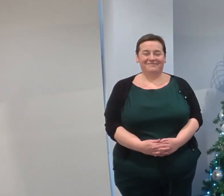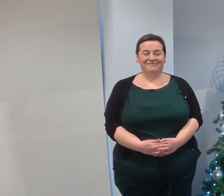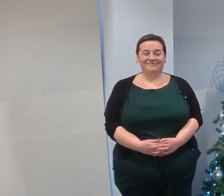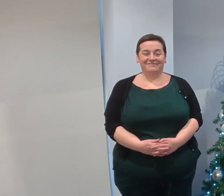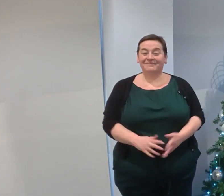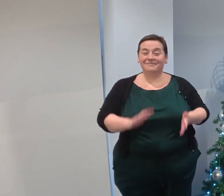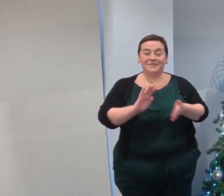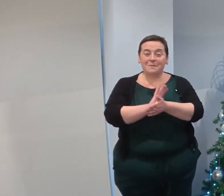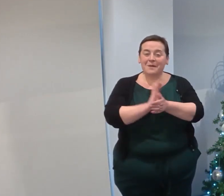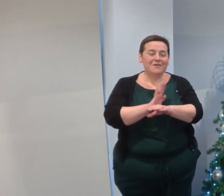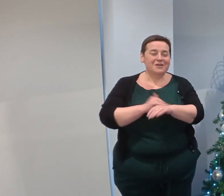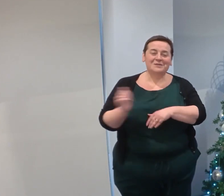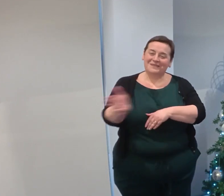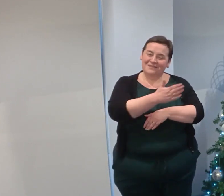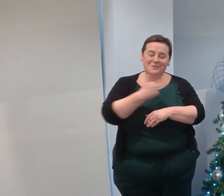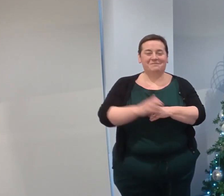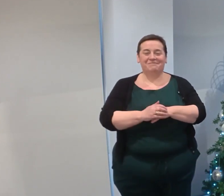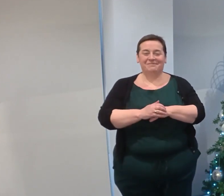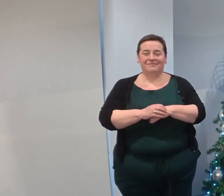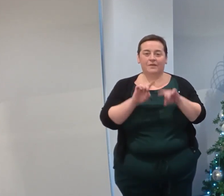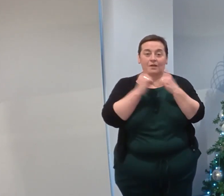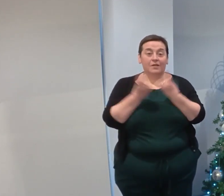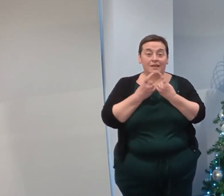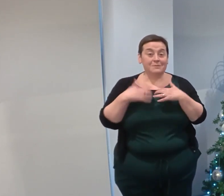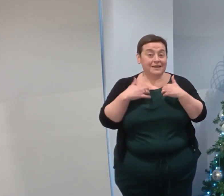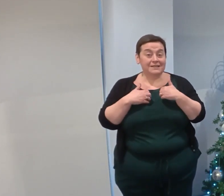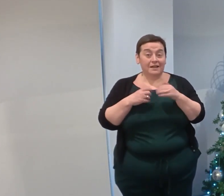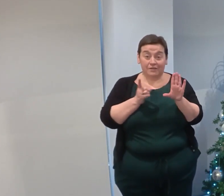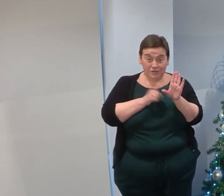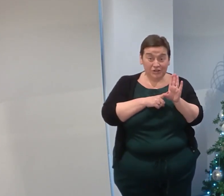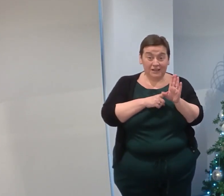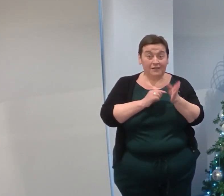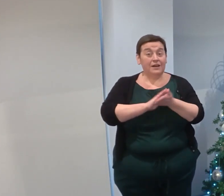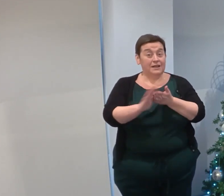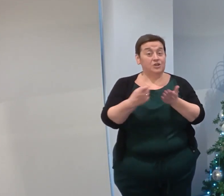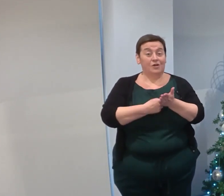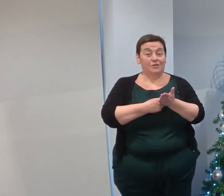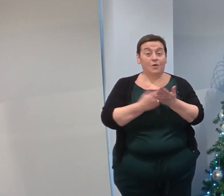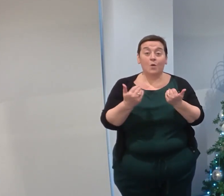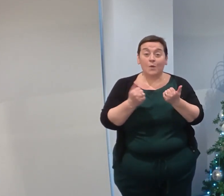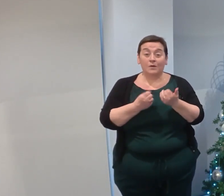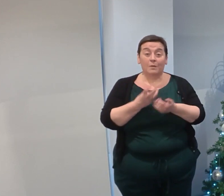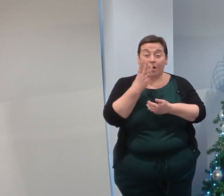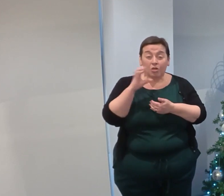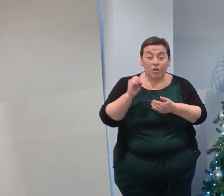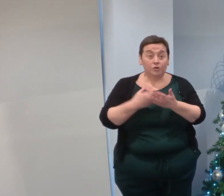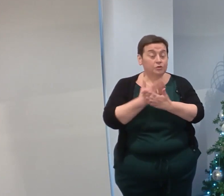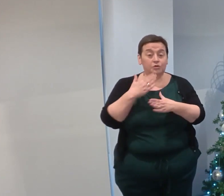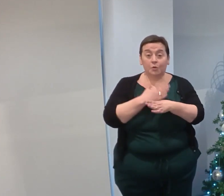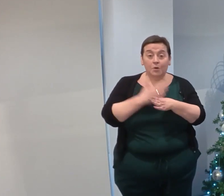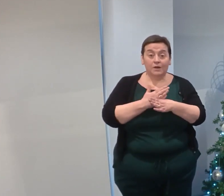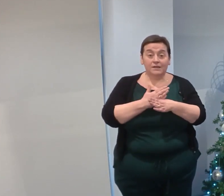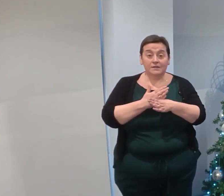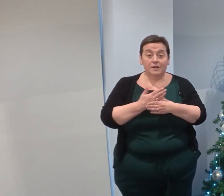Merry Christmas, everyone. Things have been exciting this year in HR. We have welcomed 30 new employees.